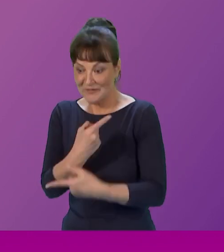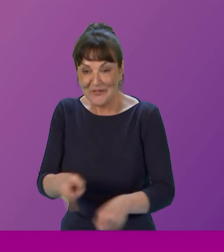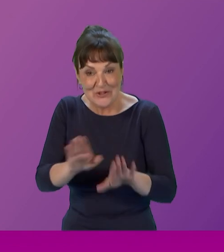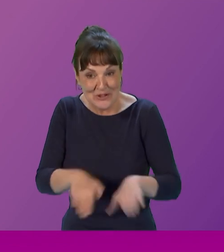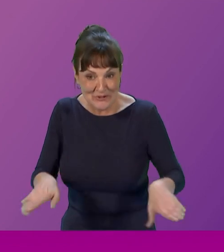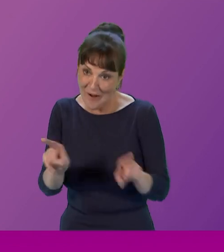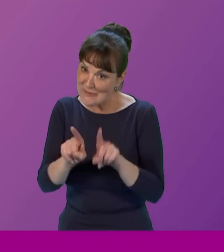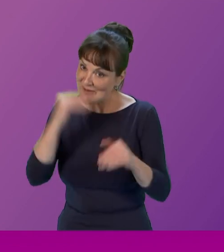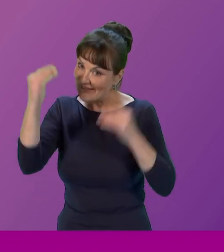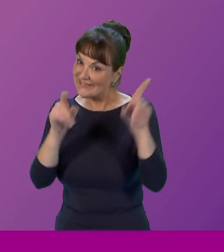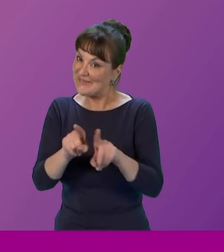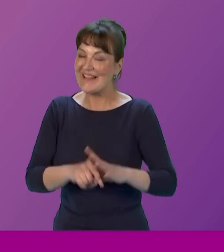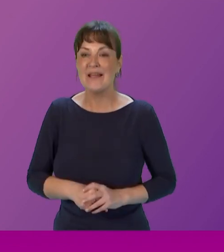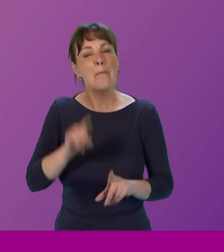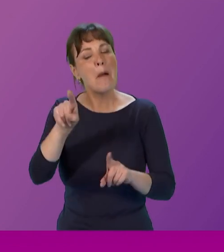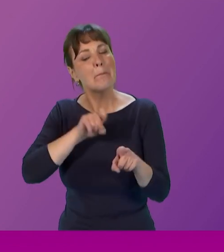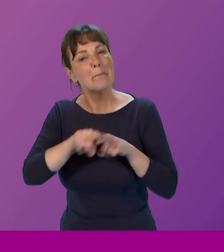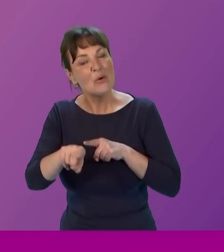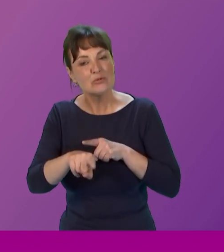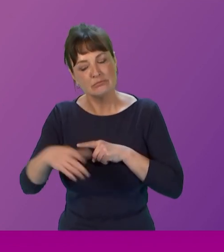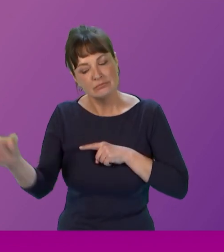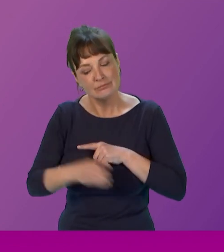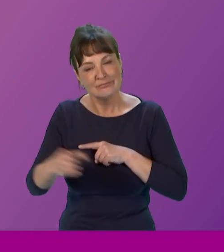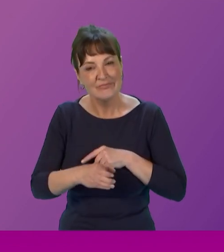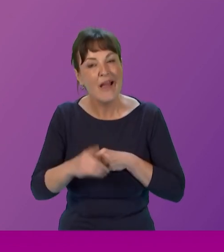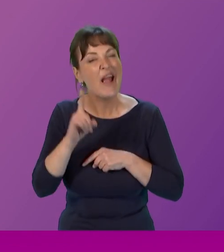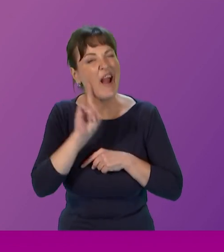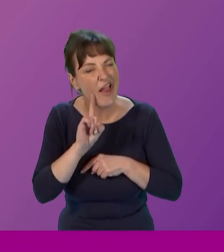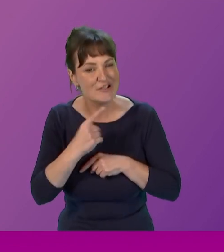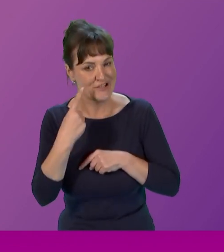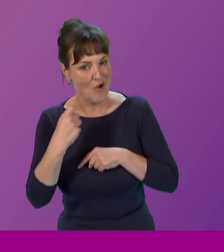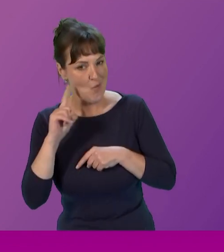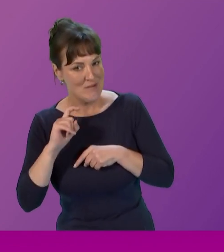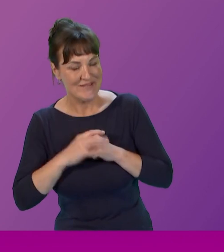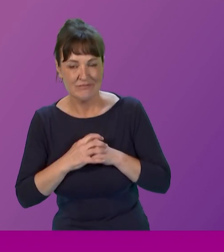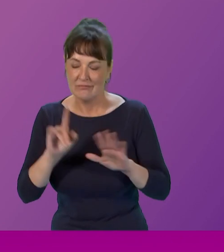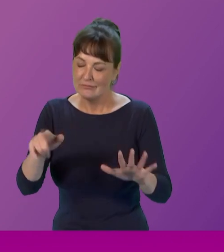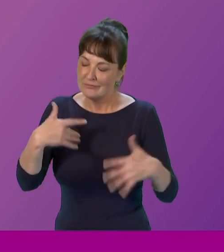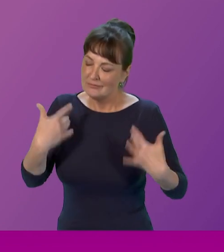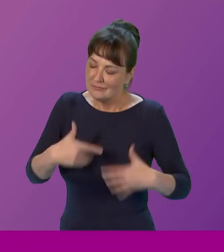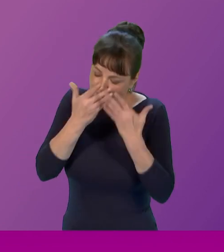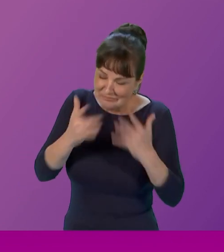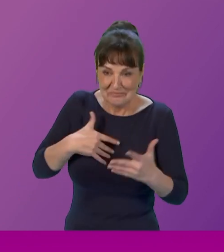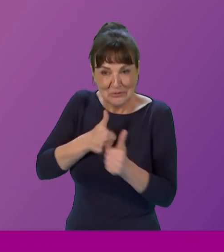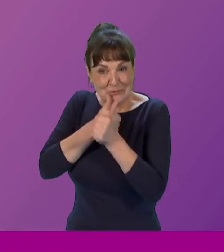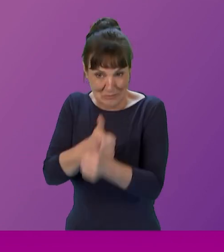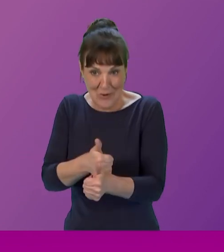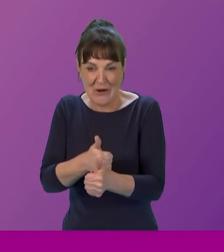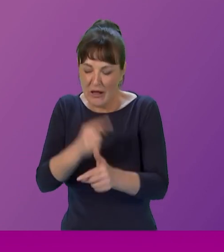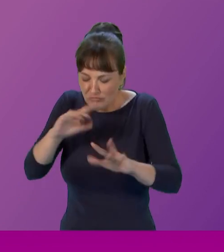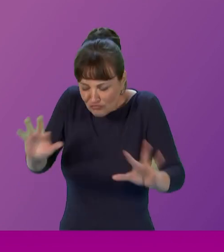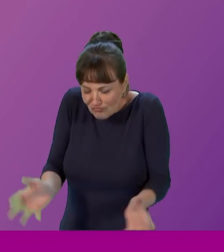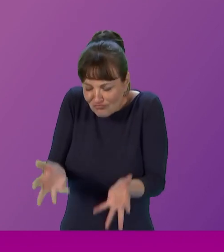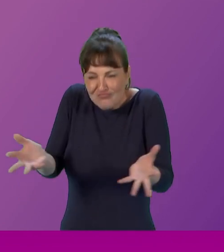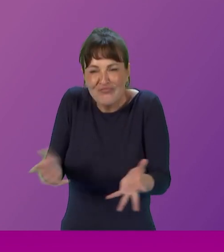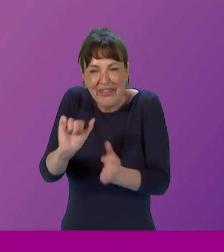and adults but predominantly involving girls and young women i have had the absolute privilege of supporting them and nurturing